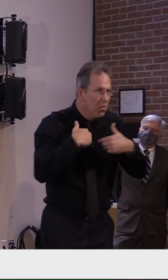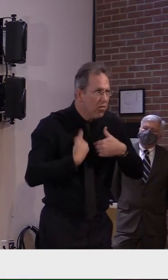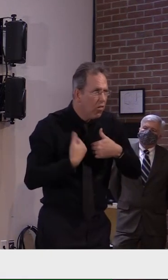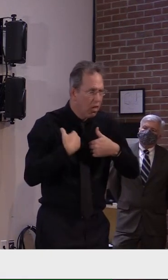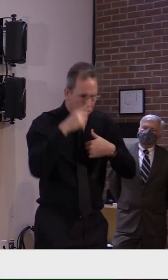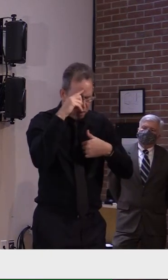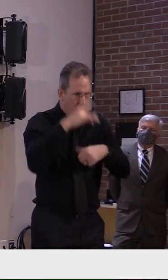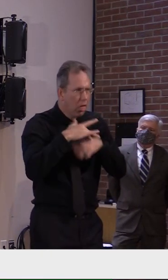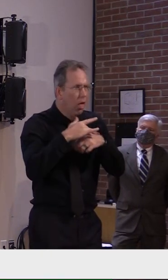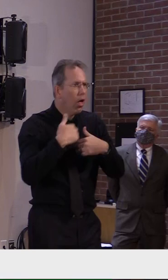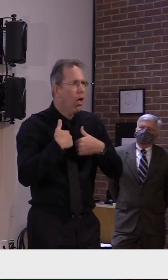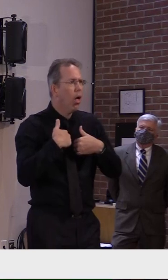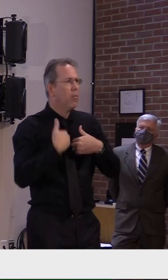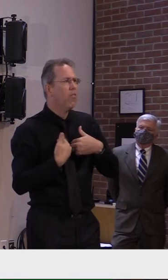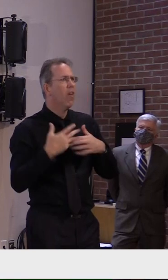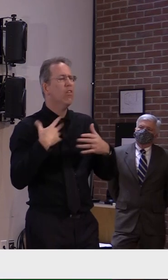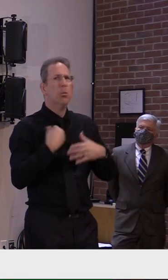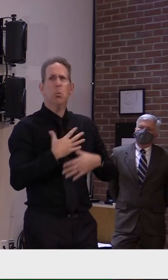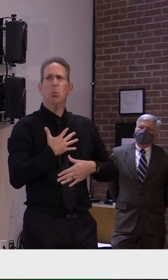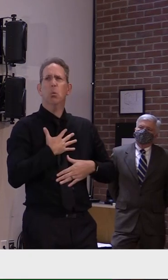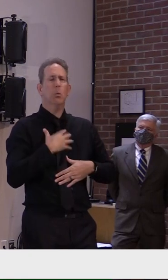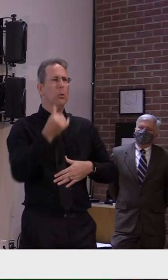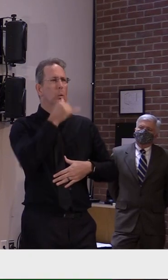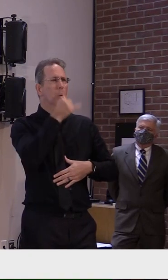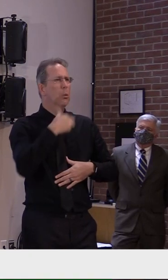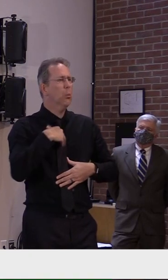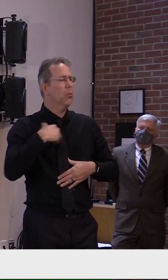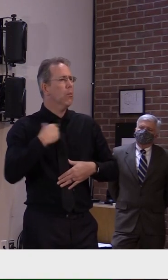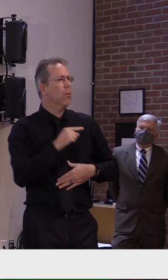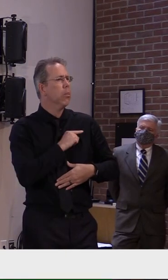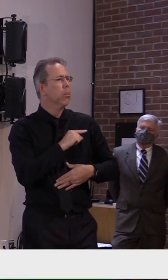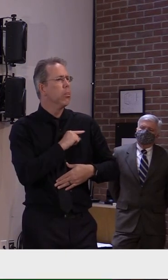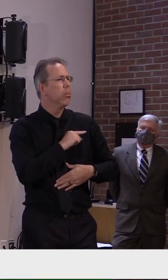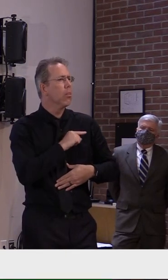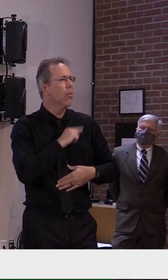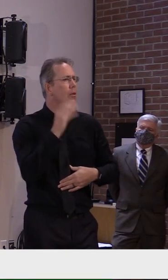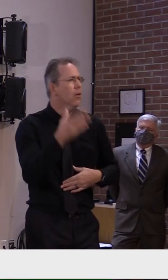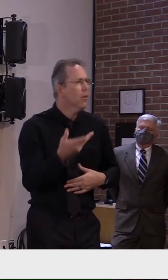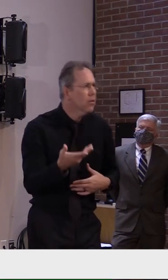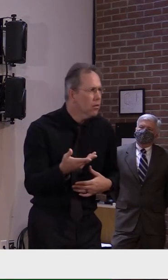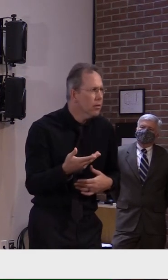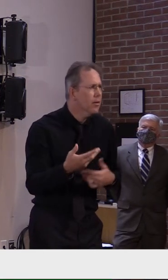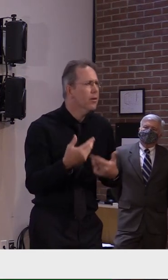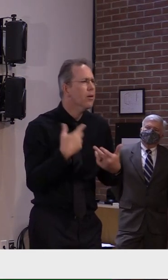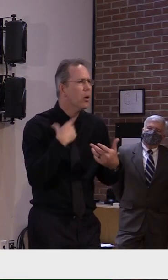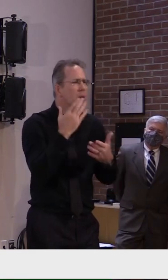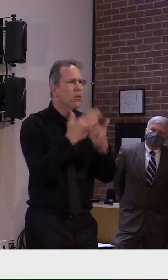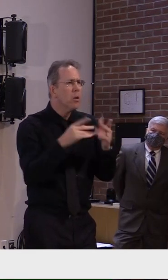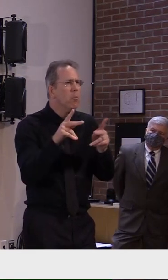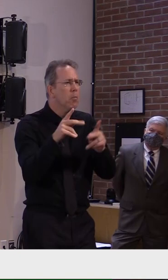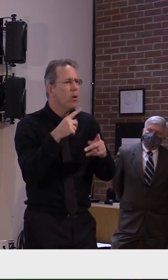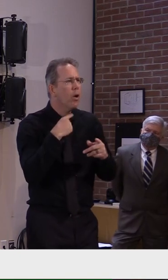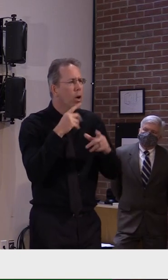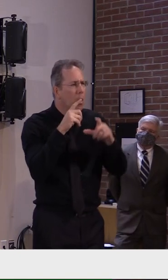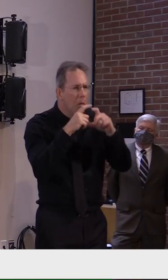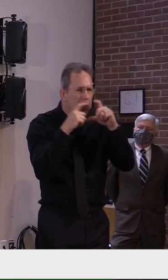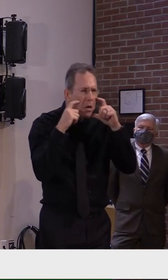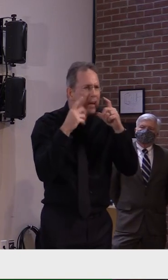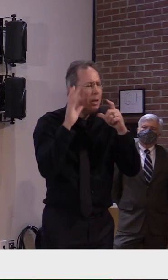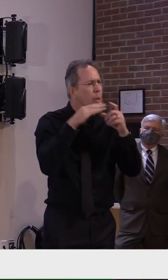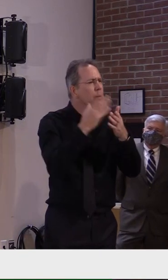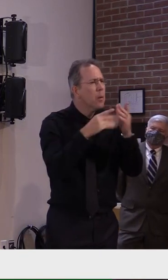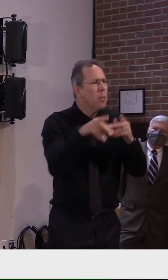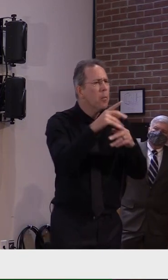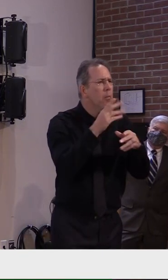and i know there's some people who can't mask i mean they they have some uh help reasons why they can't and we have to be sensitive to that